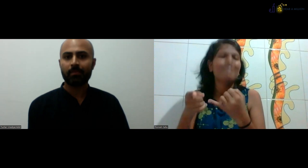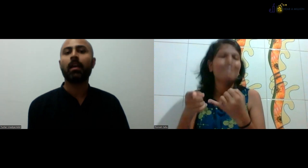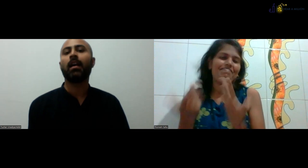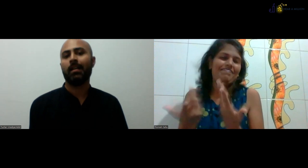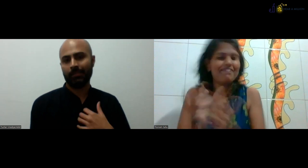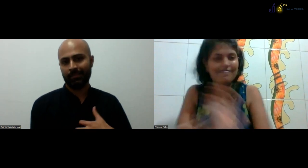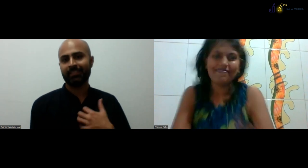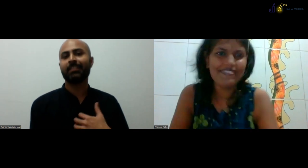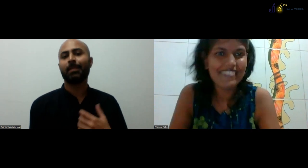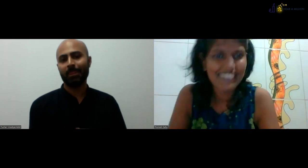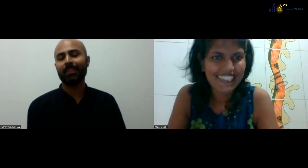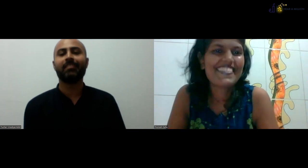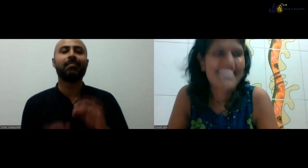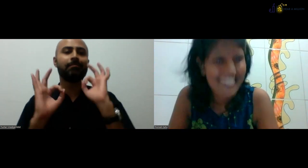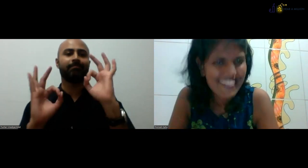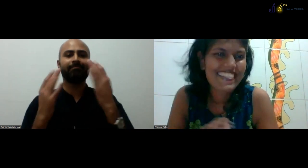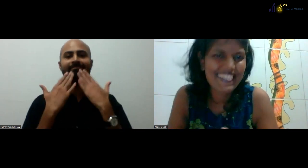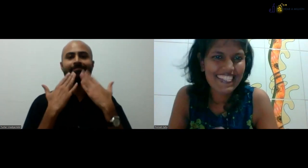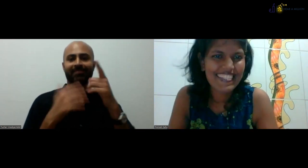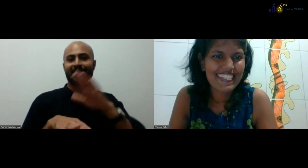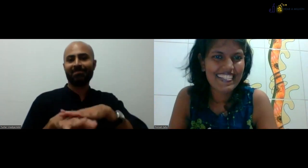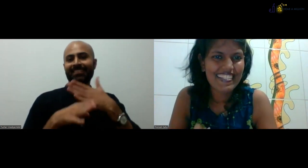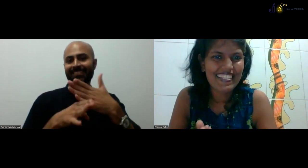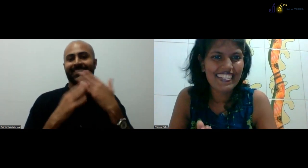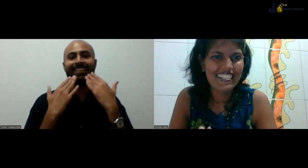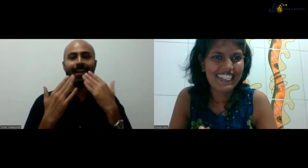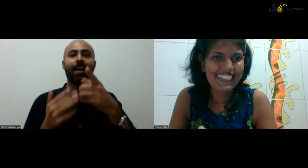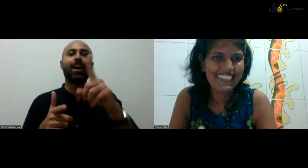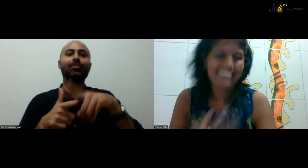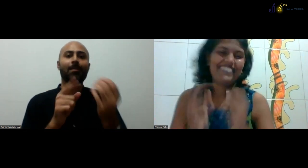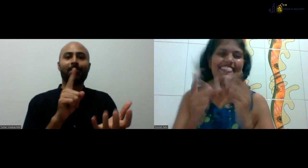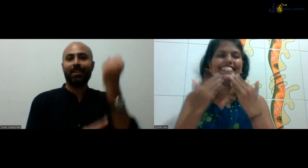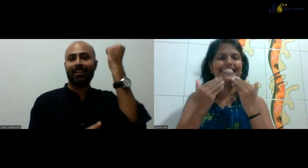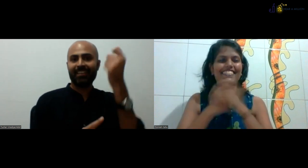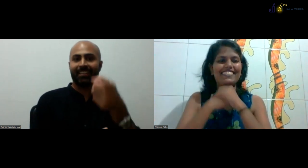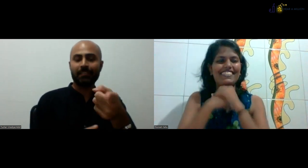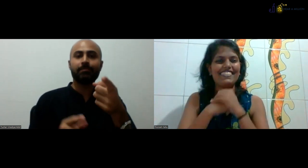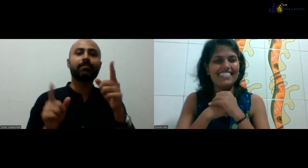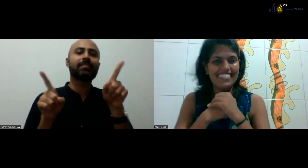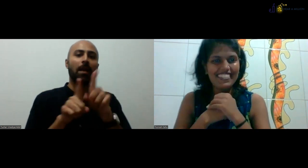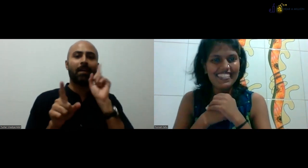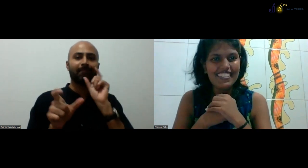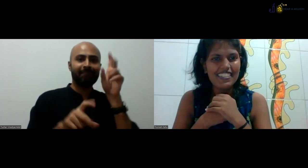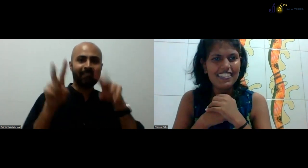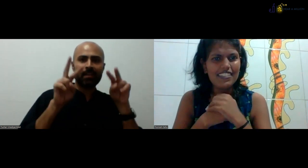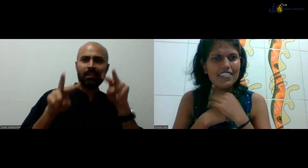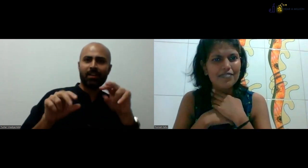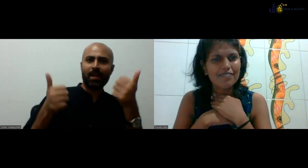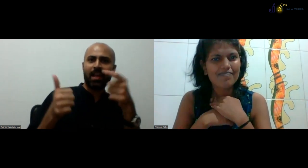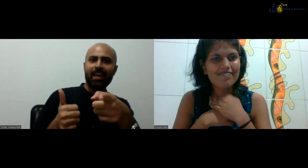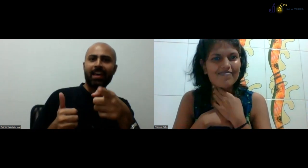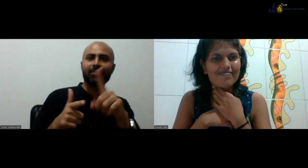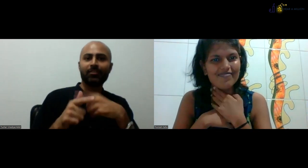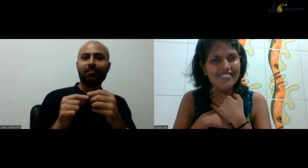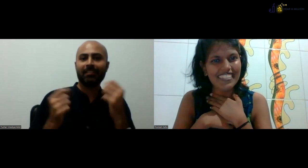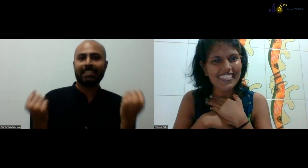hard time and I was really happy that it passed. But yes, the DTIS was a really interesting time. Thank you so much for sharing